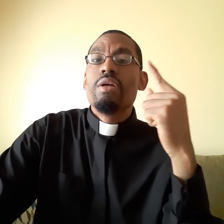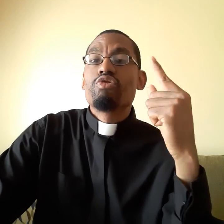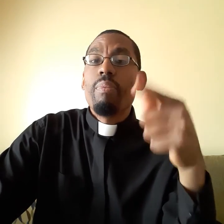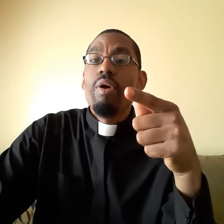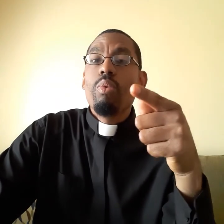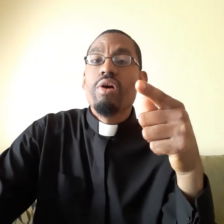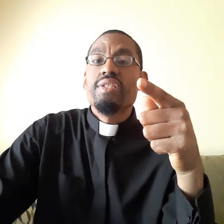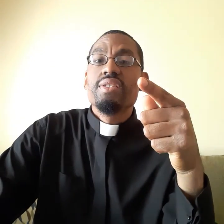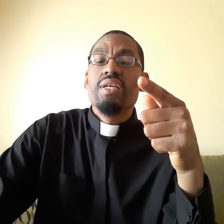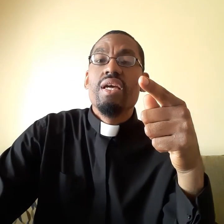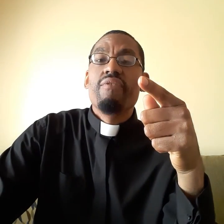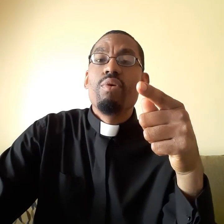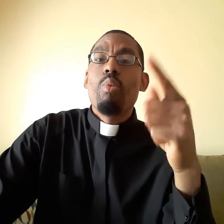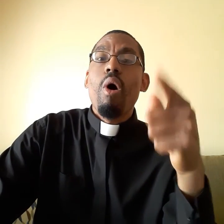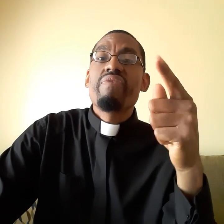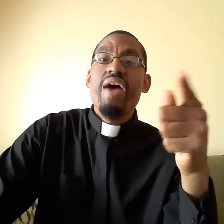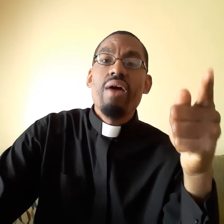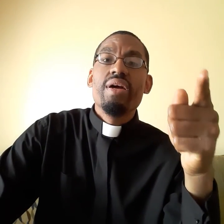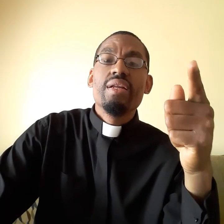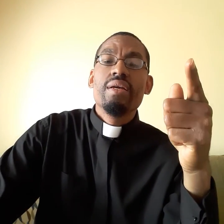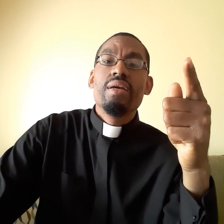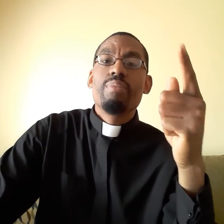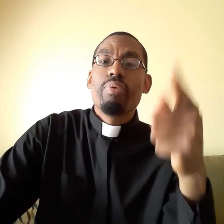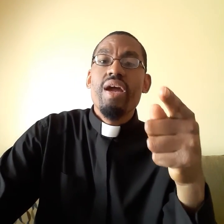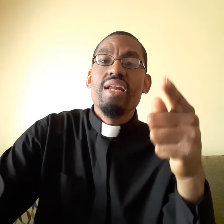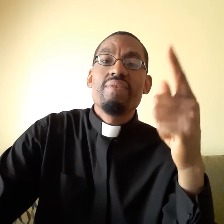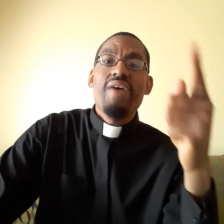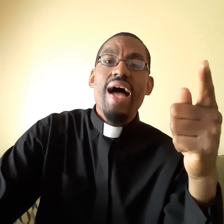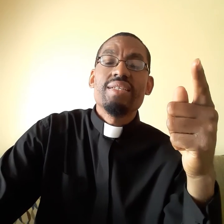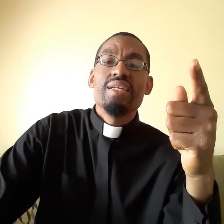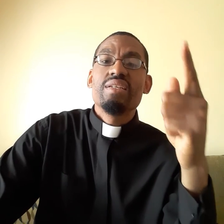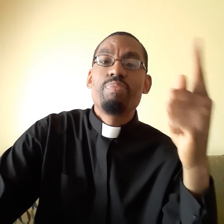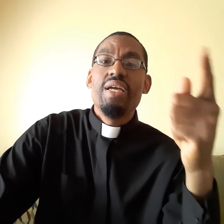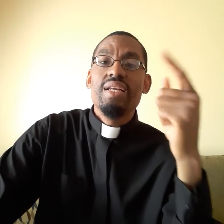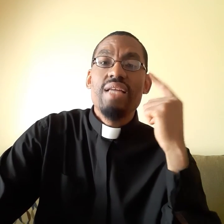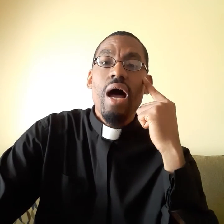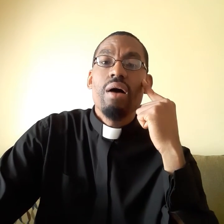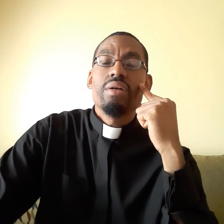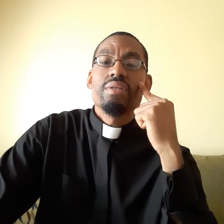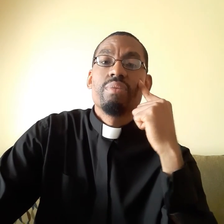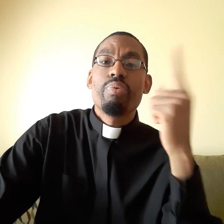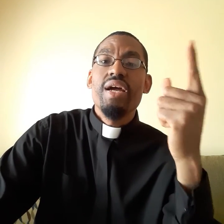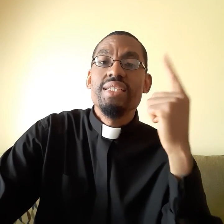Triple worse if you warfaring and praying and fasting and speaking in tongues and praising.